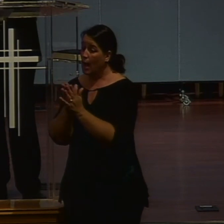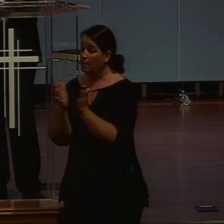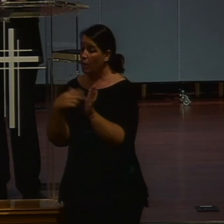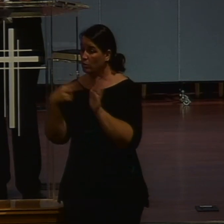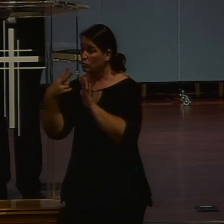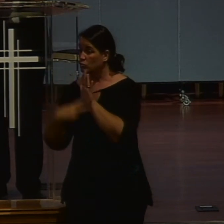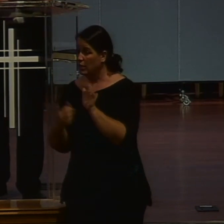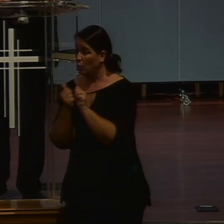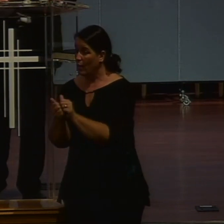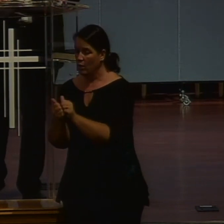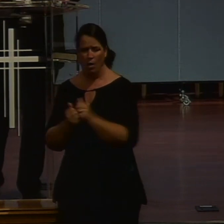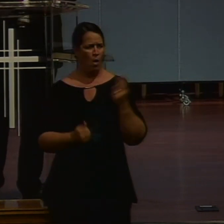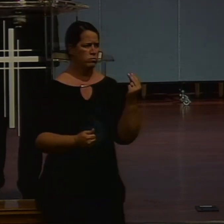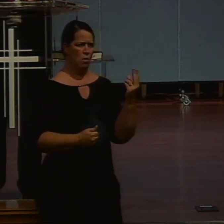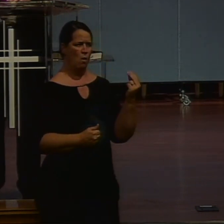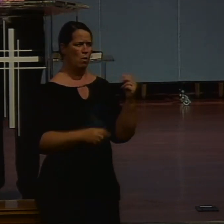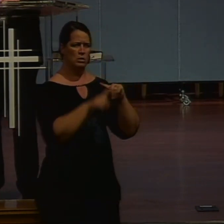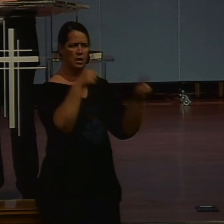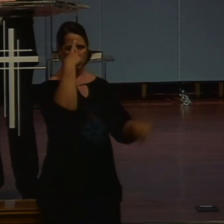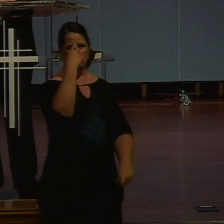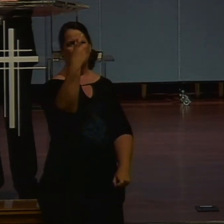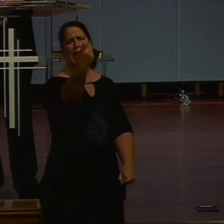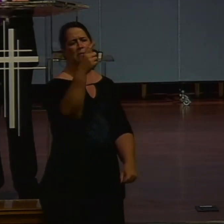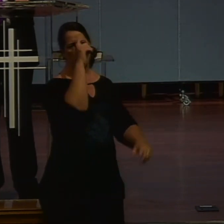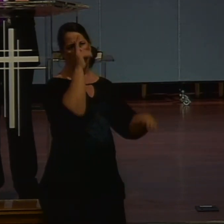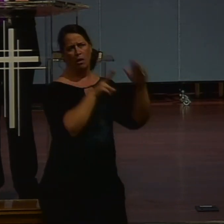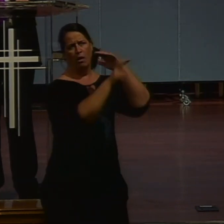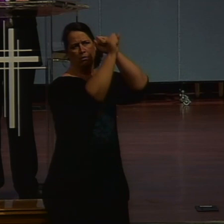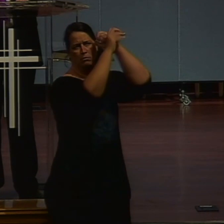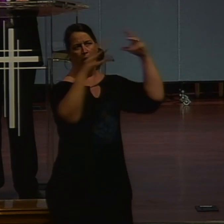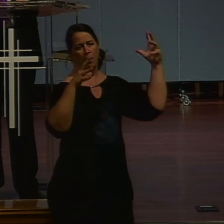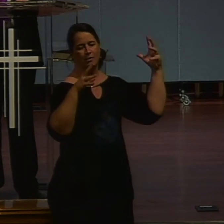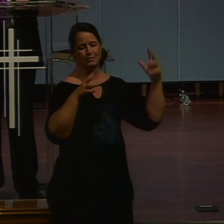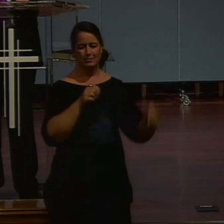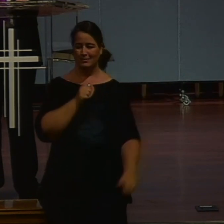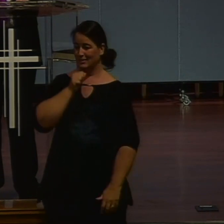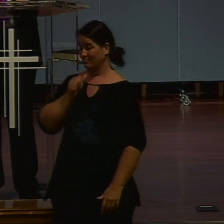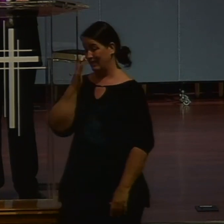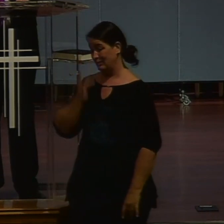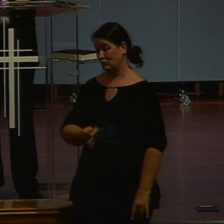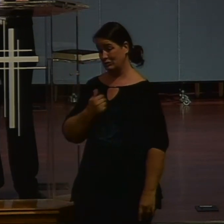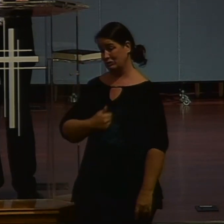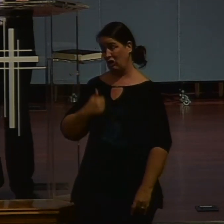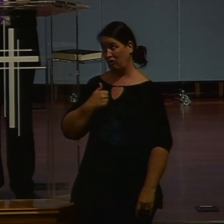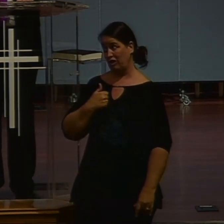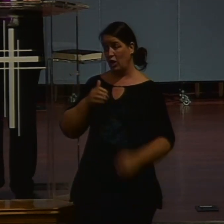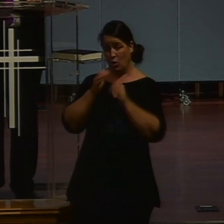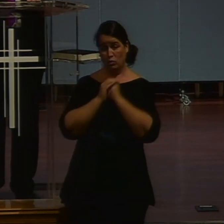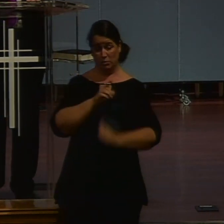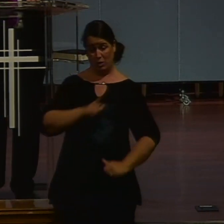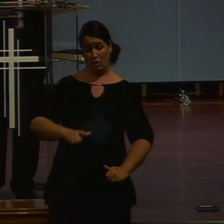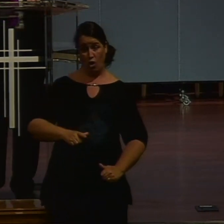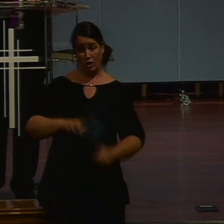along. With you. Oh no. This is a different revelation. Not. Interested. It is. Worshiping. Lord. In spirit.